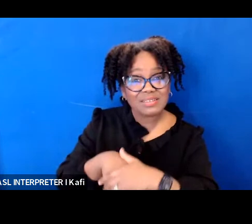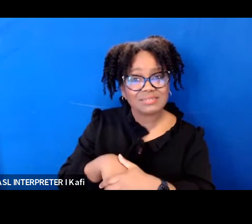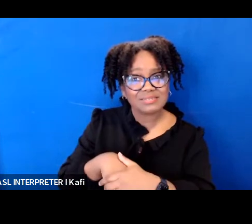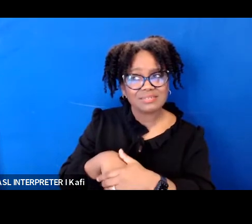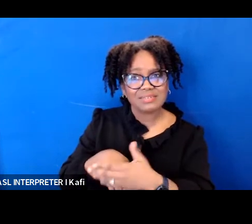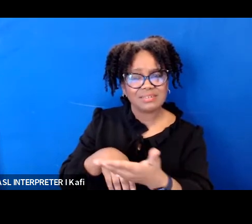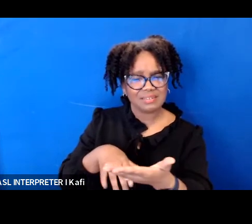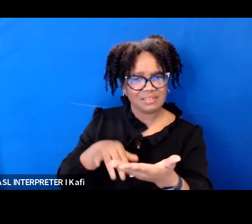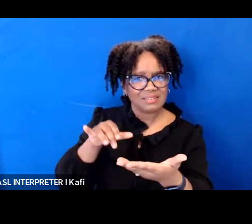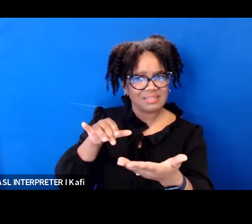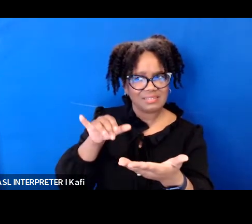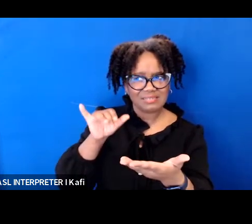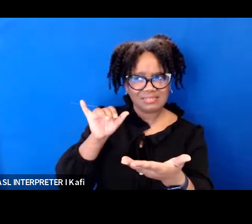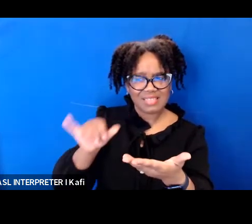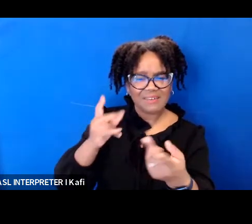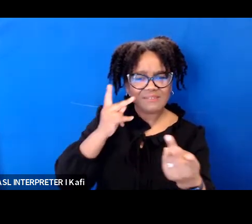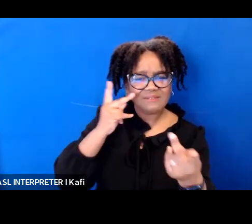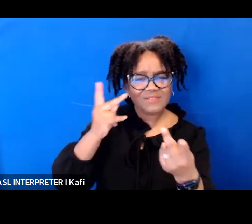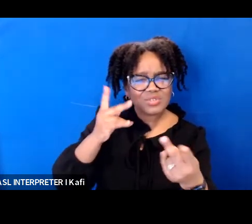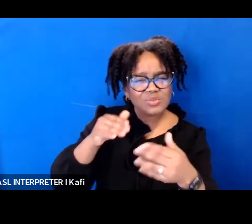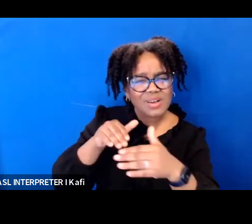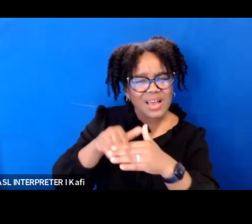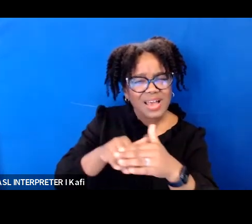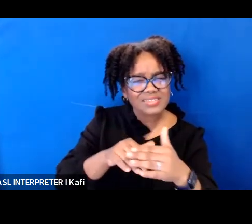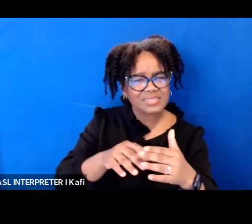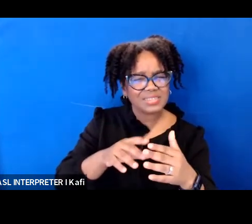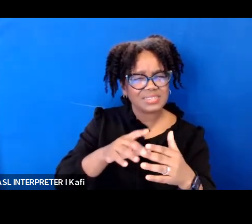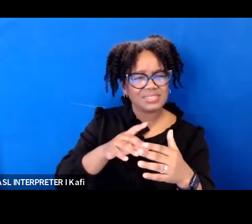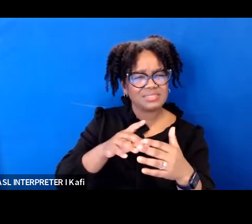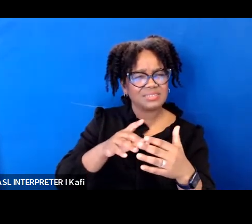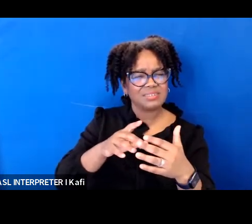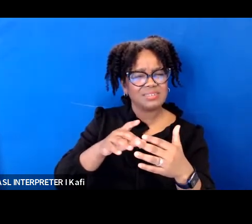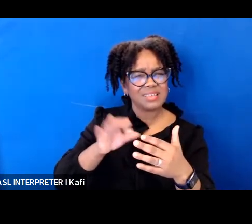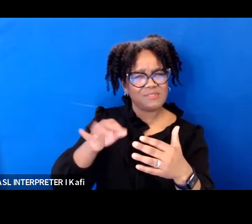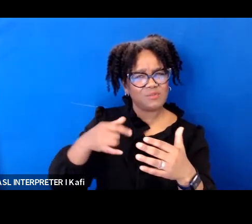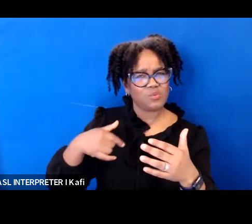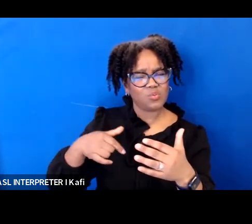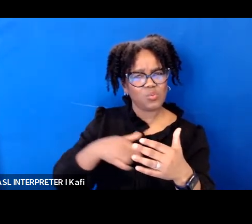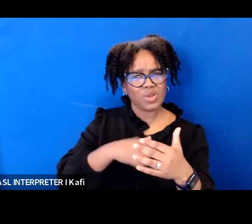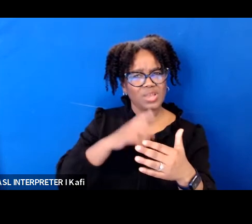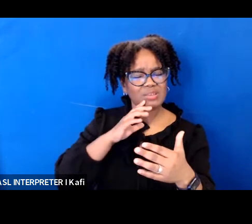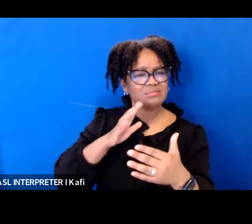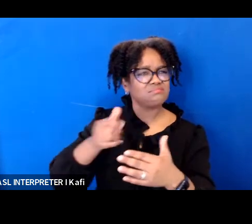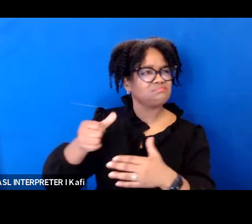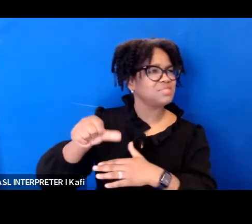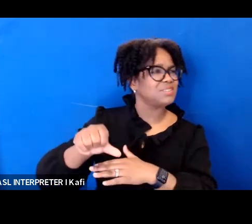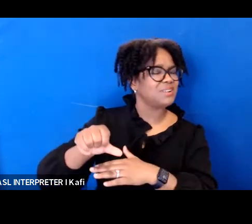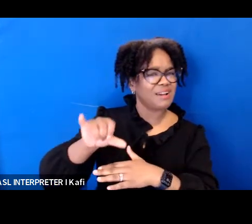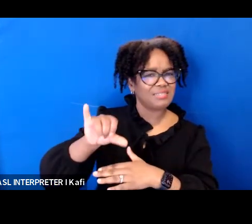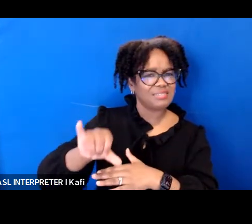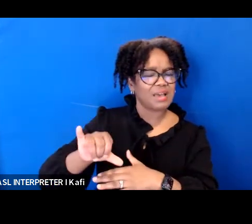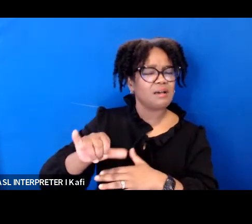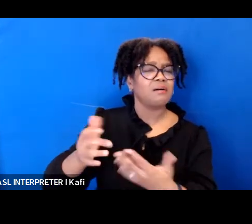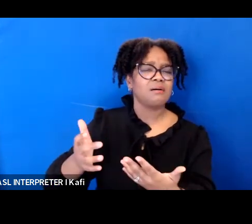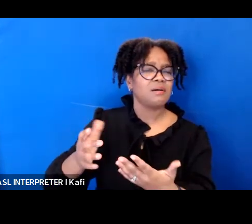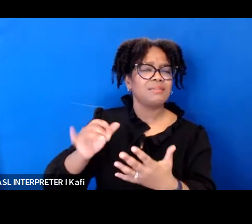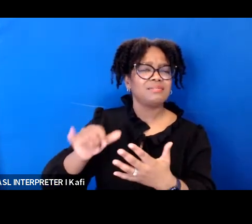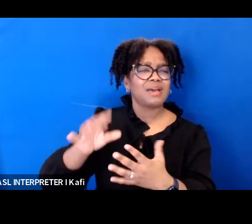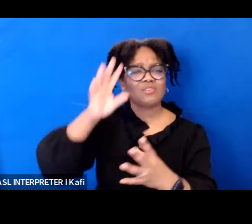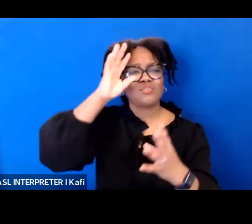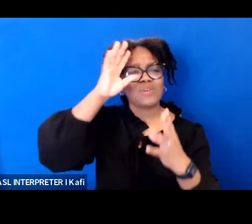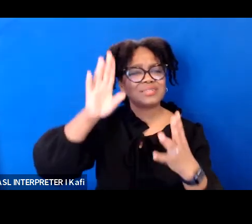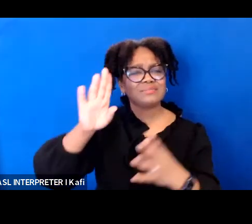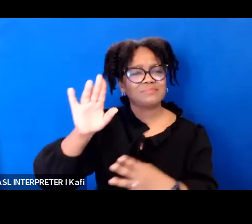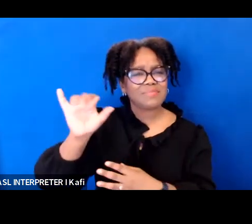creates room for all the biases including harmful biases that many of us have